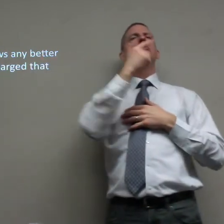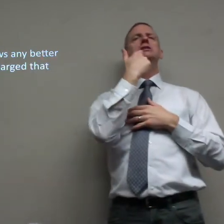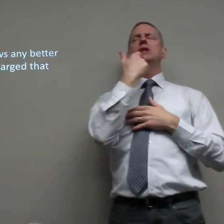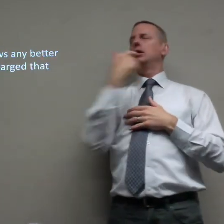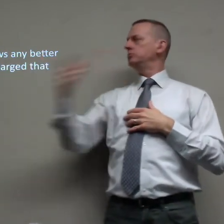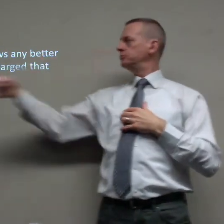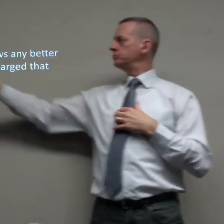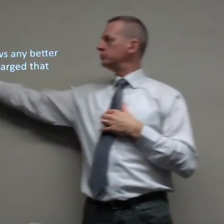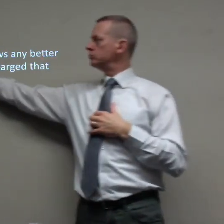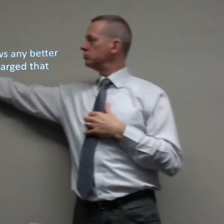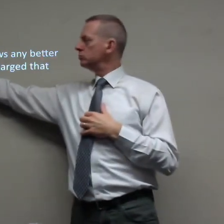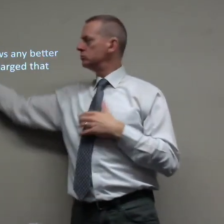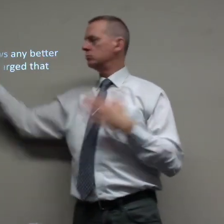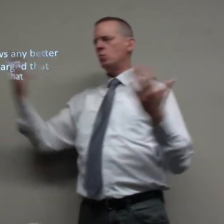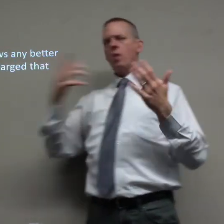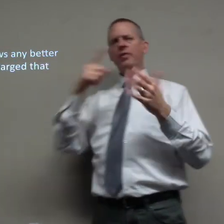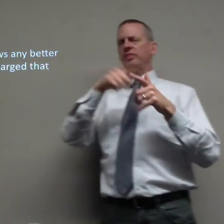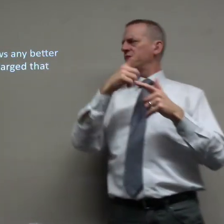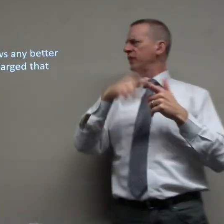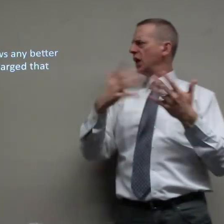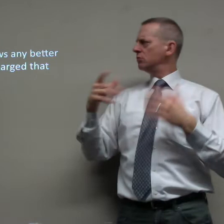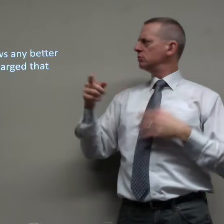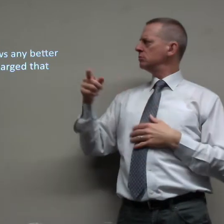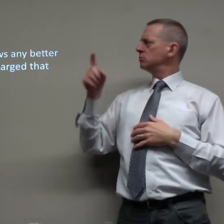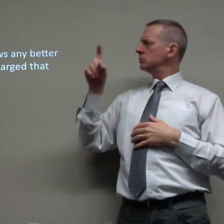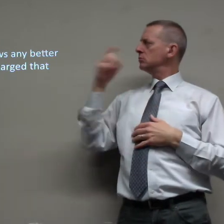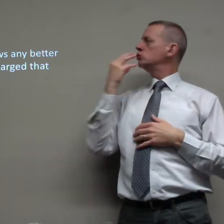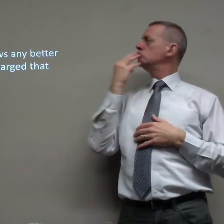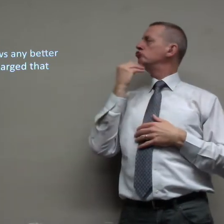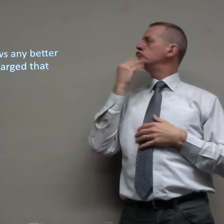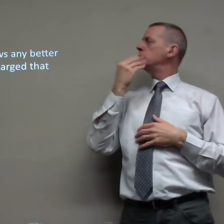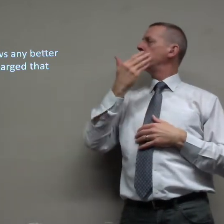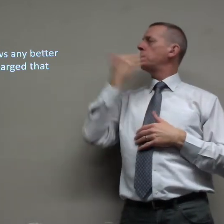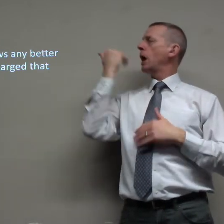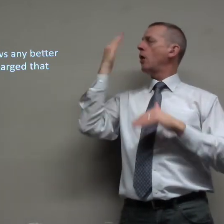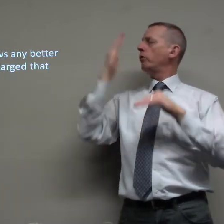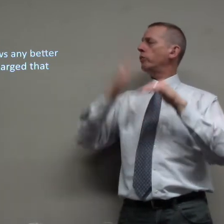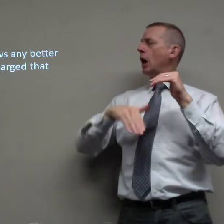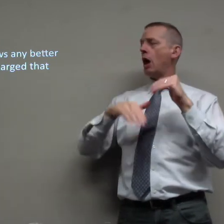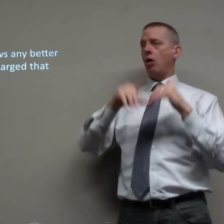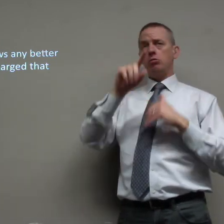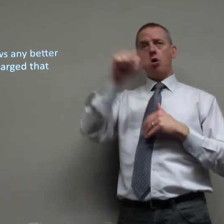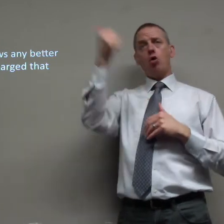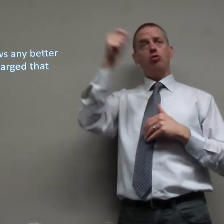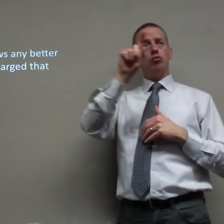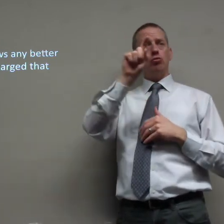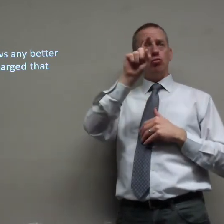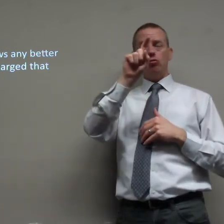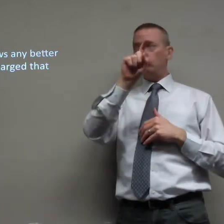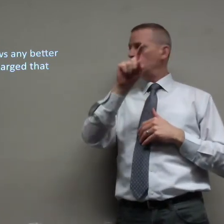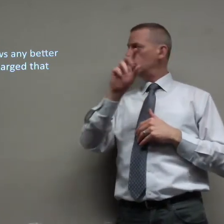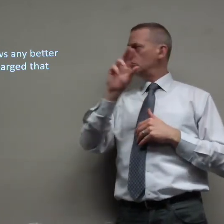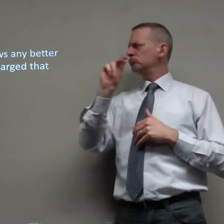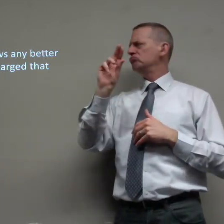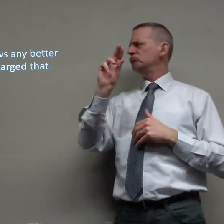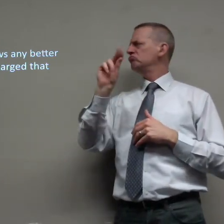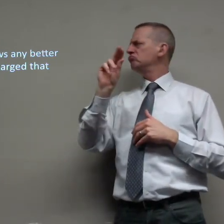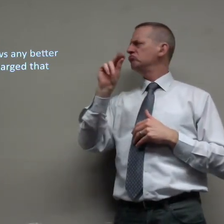Paul says, what then? Are we Jews that any better off? No, not at